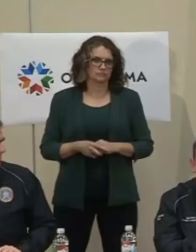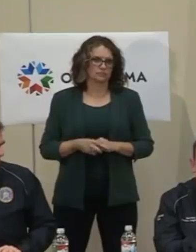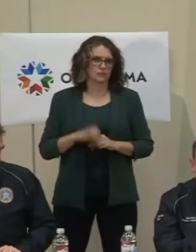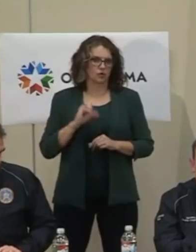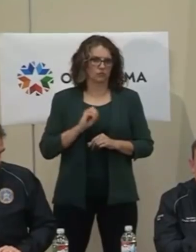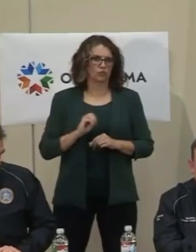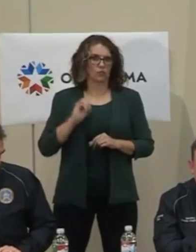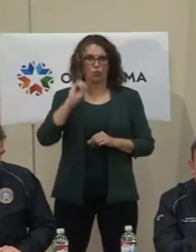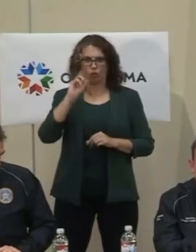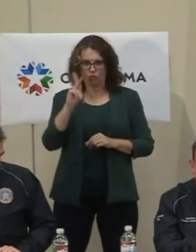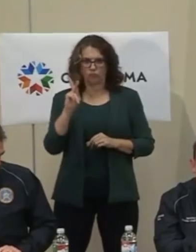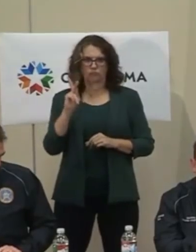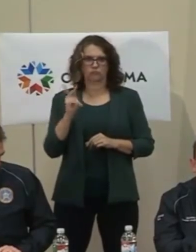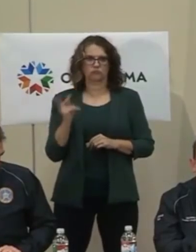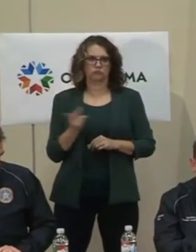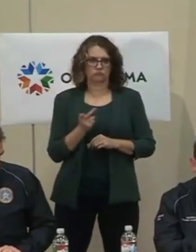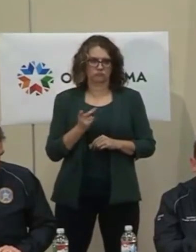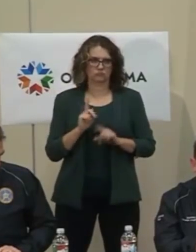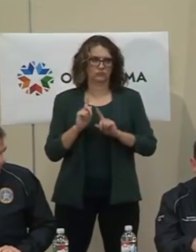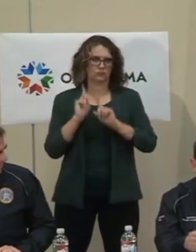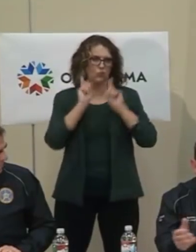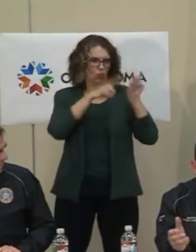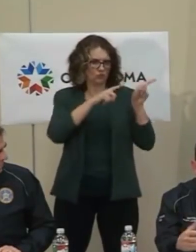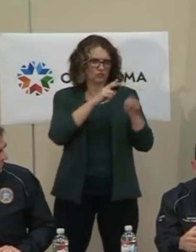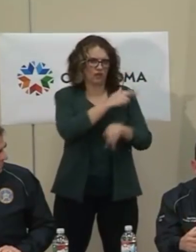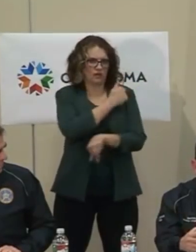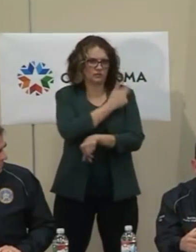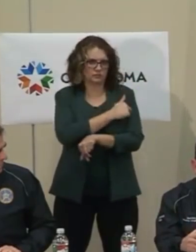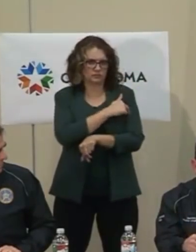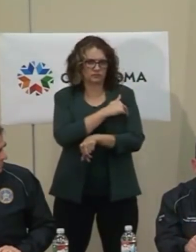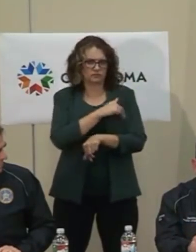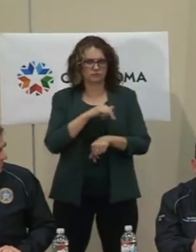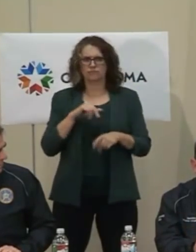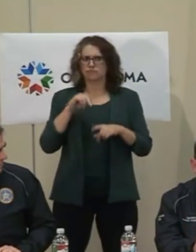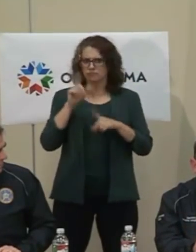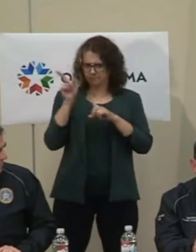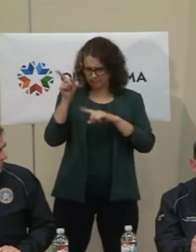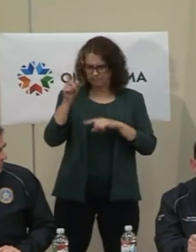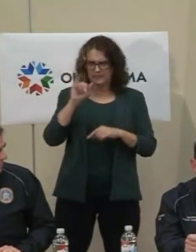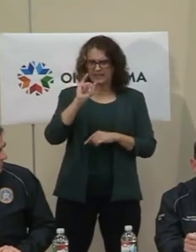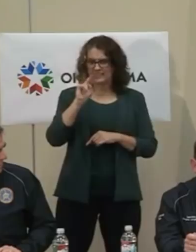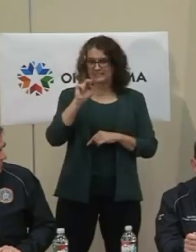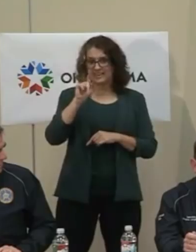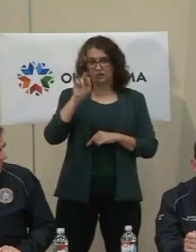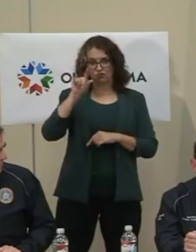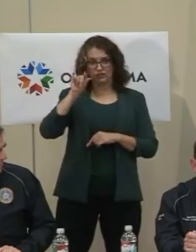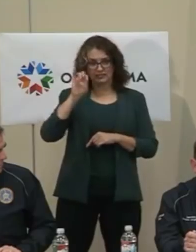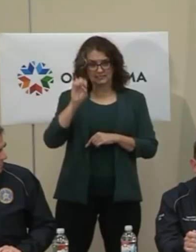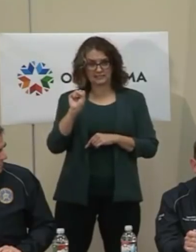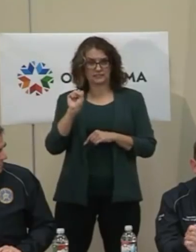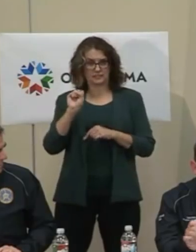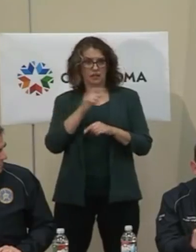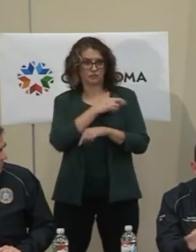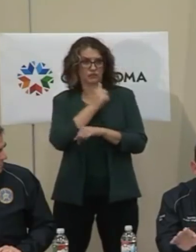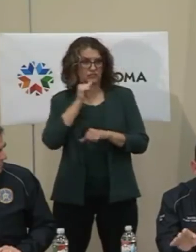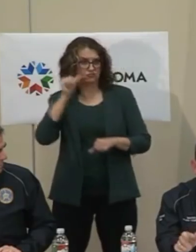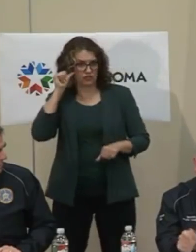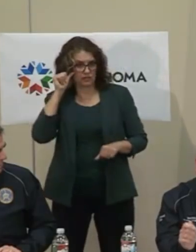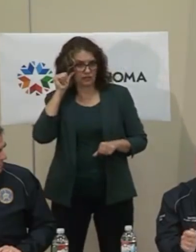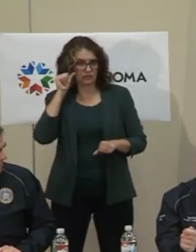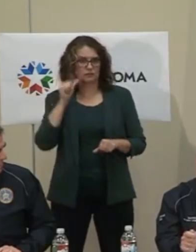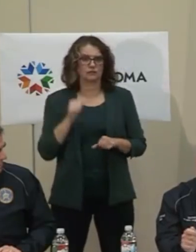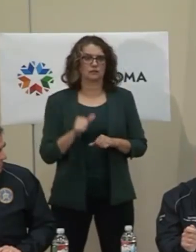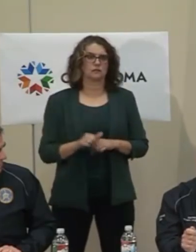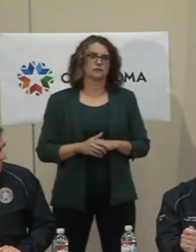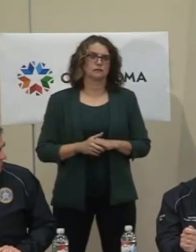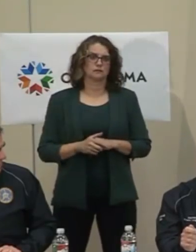and were at Integris yesterday, they were receiving word that folks were distributing